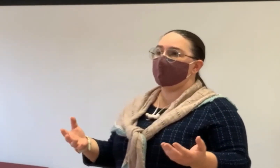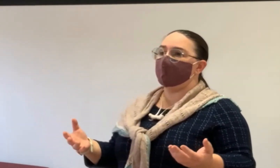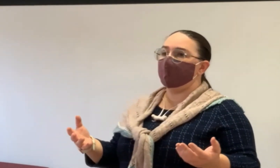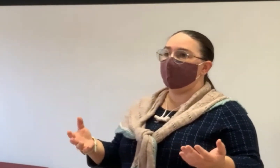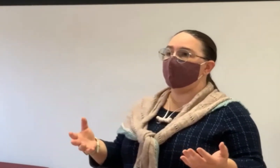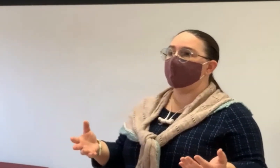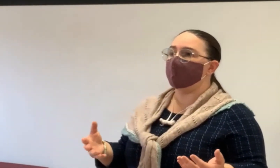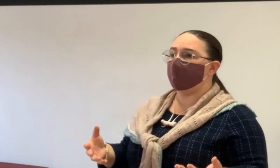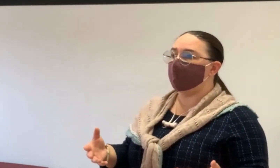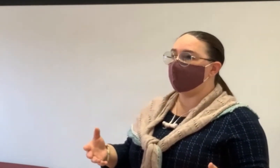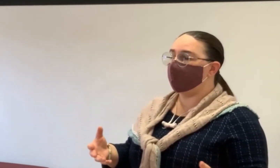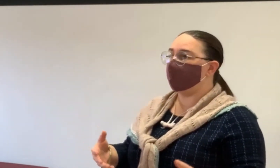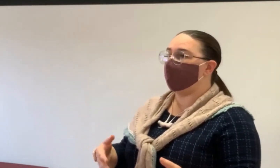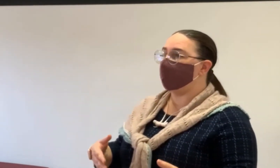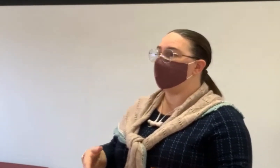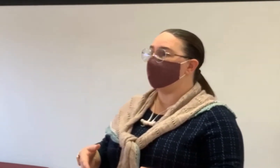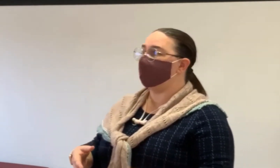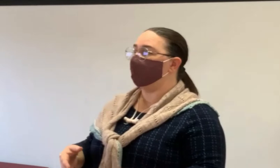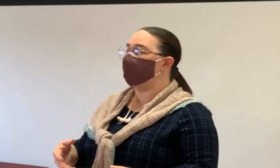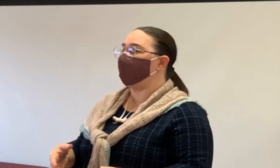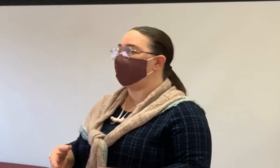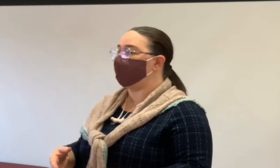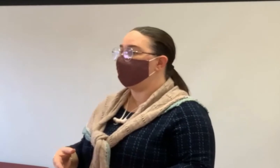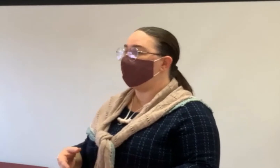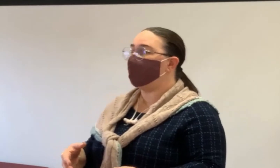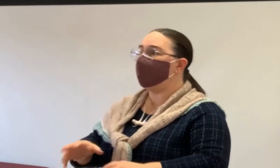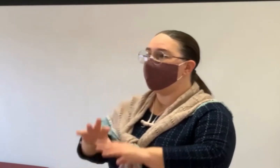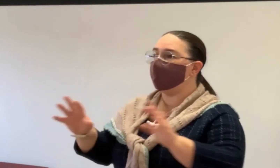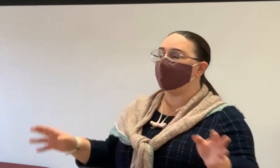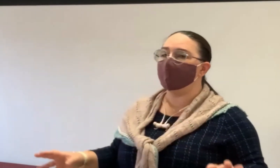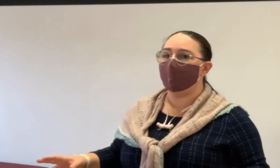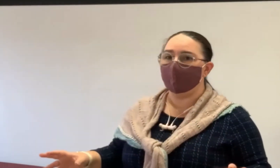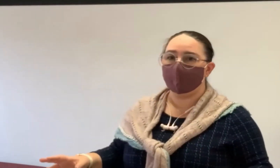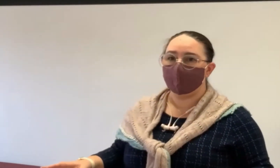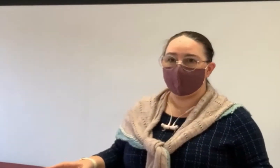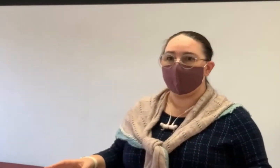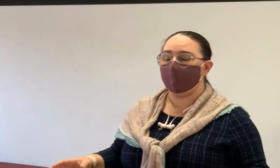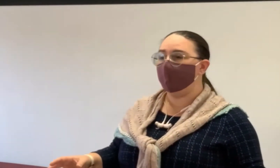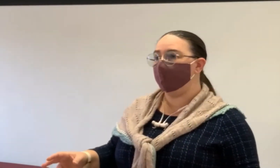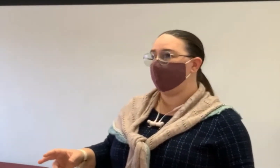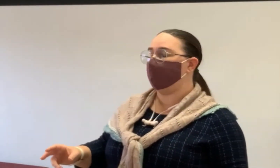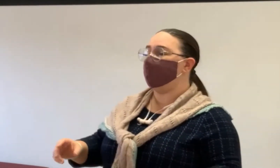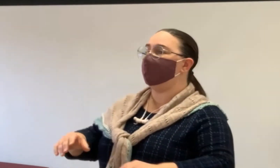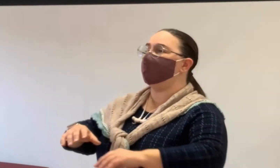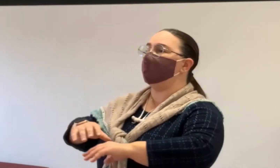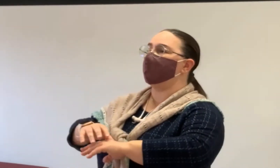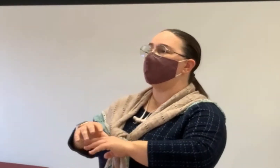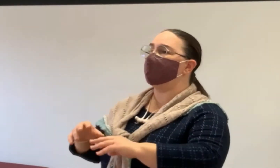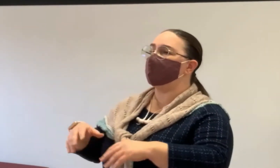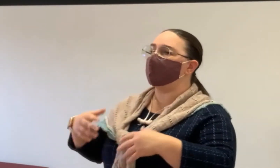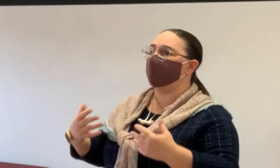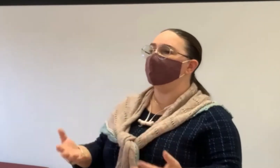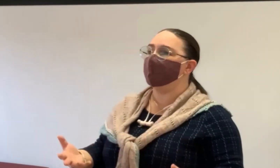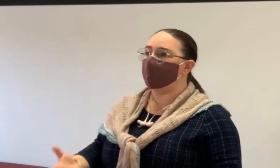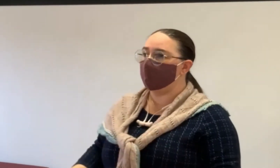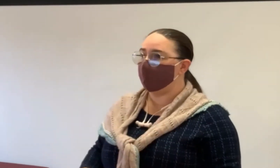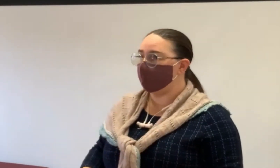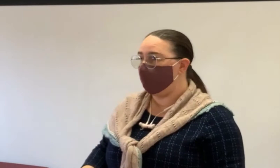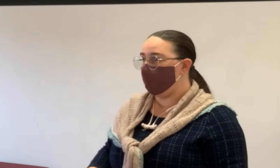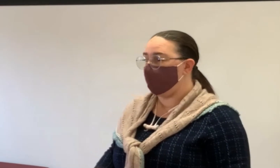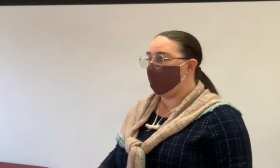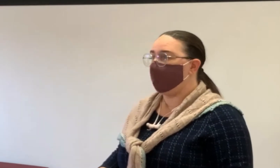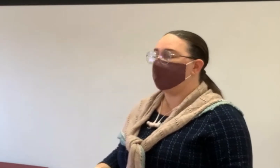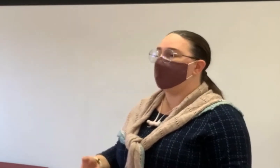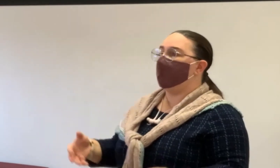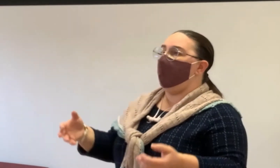begins with understanding the value of your property. Even if you're not thinking about moving, even if you're completely comfortable where